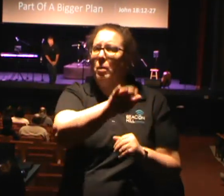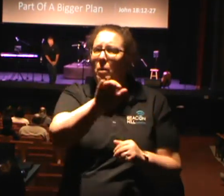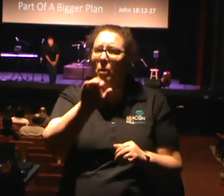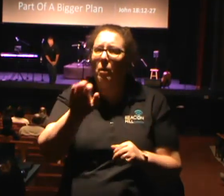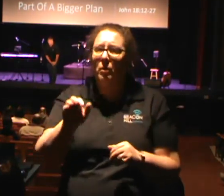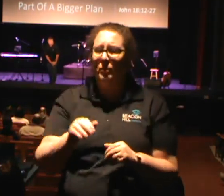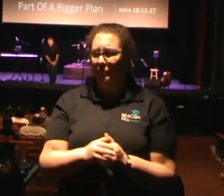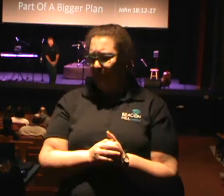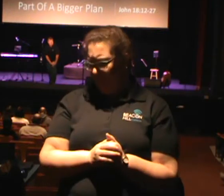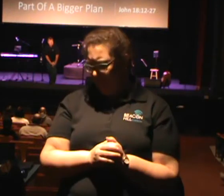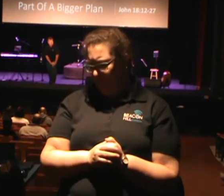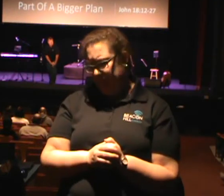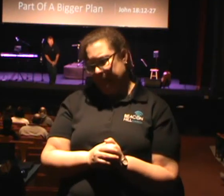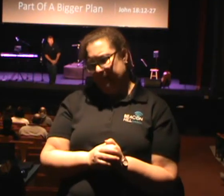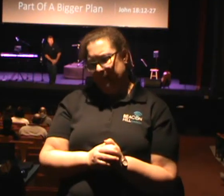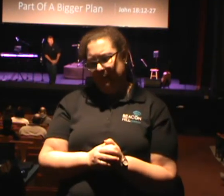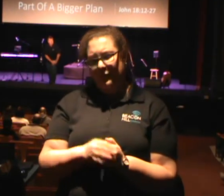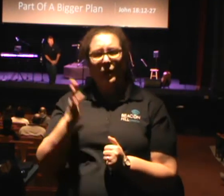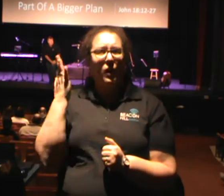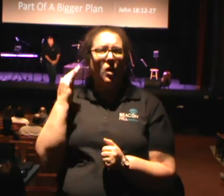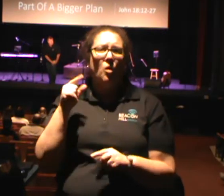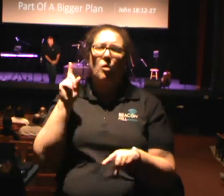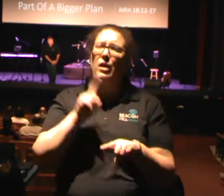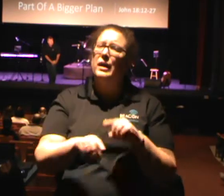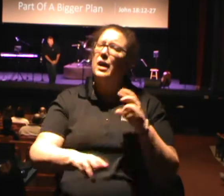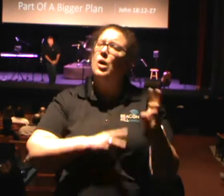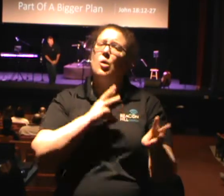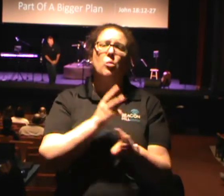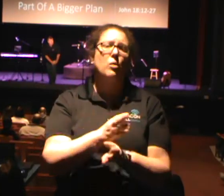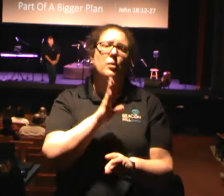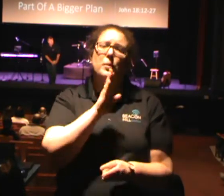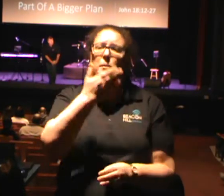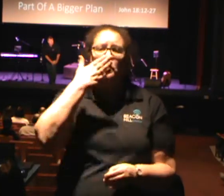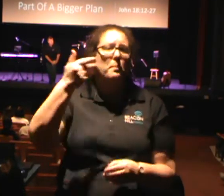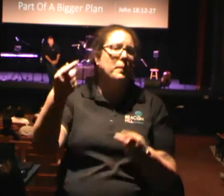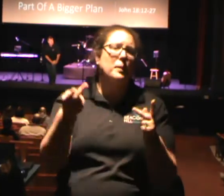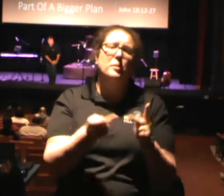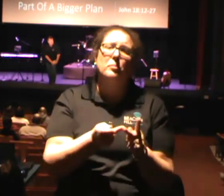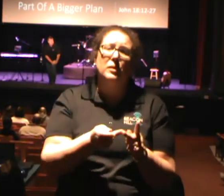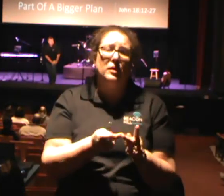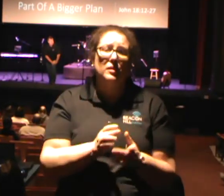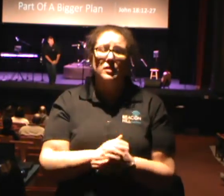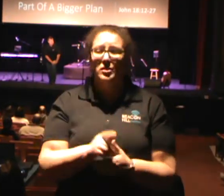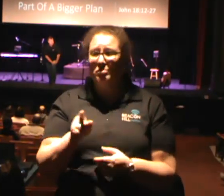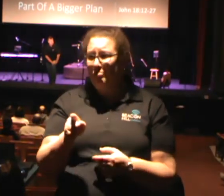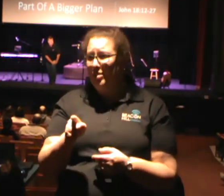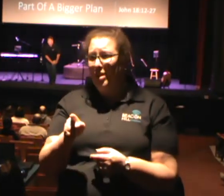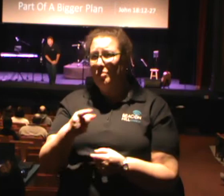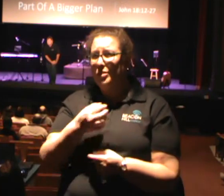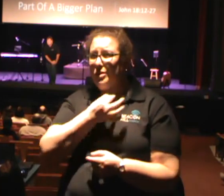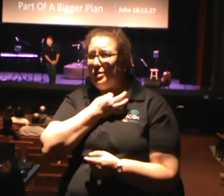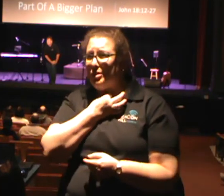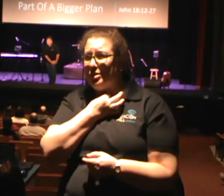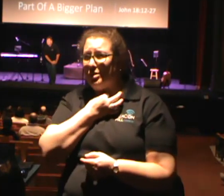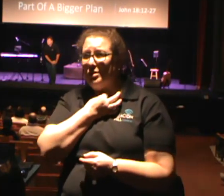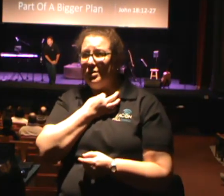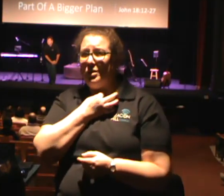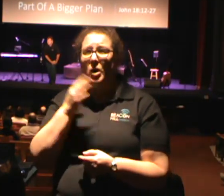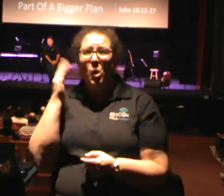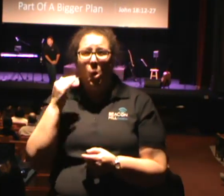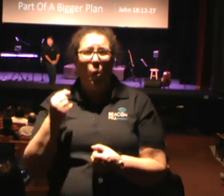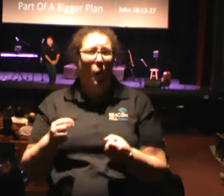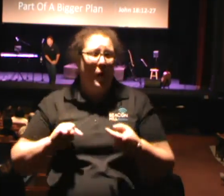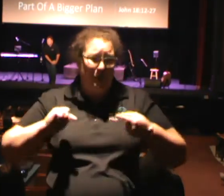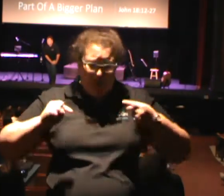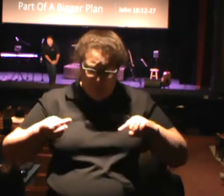time. And people say, hey, why can't this world be a better place? You ever ask yourself that question? Why is there so much pain in